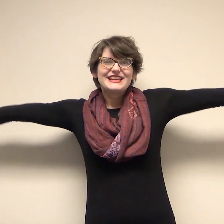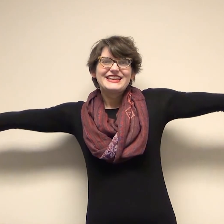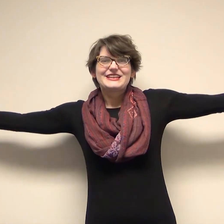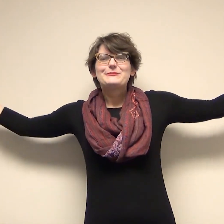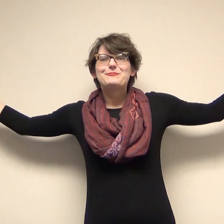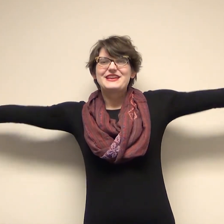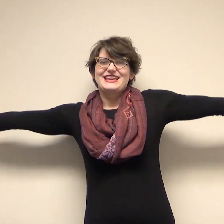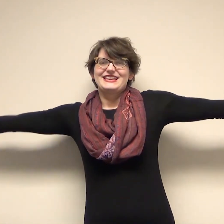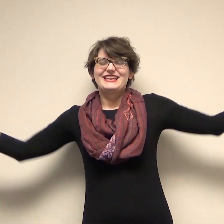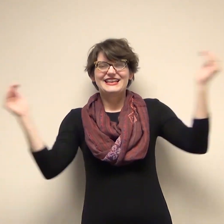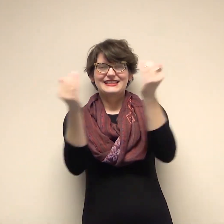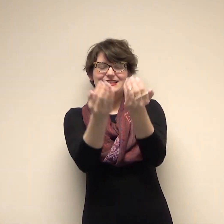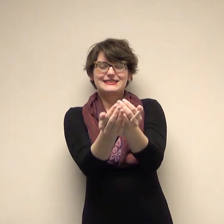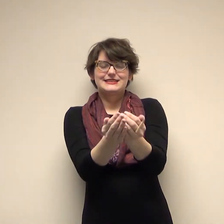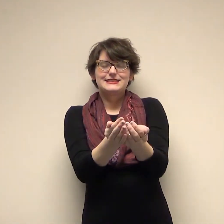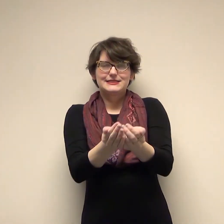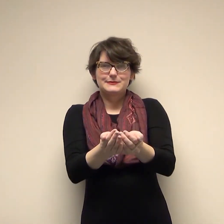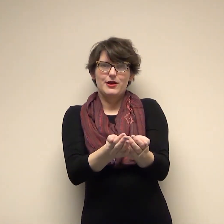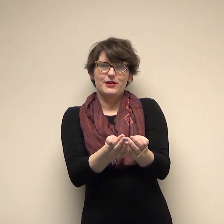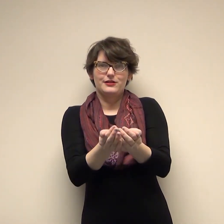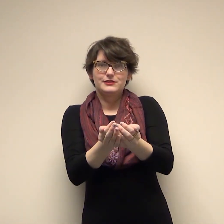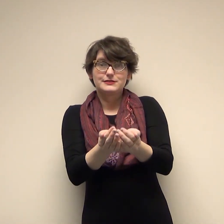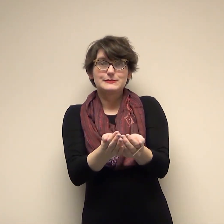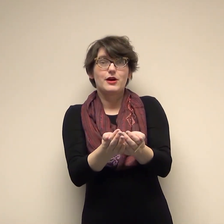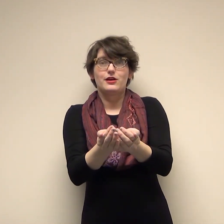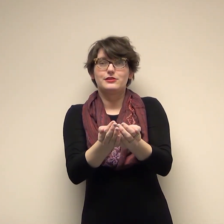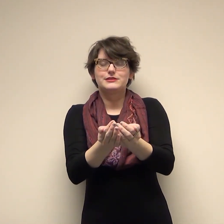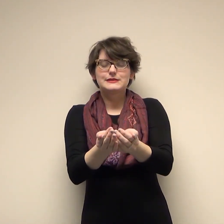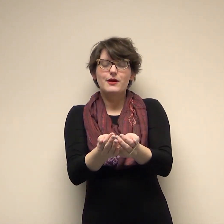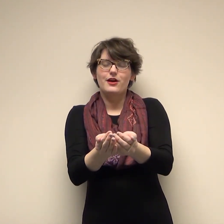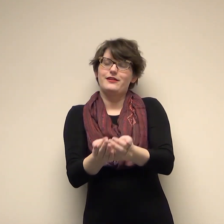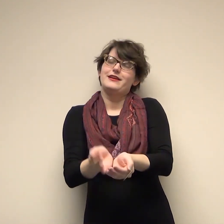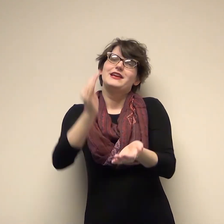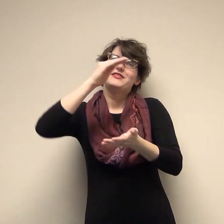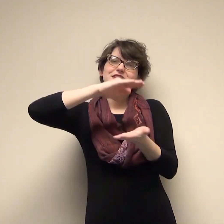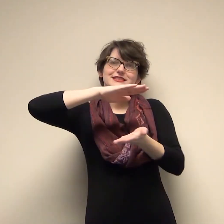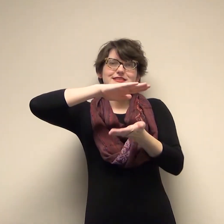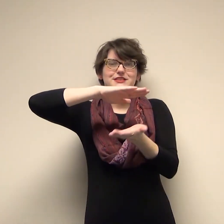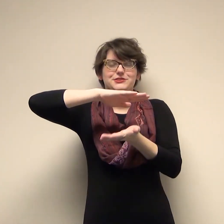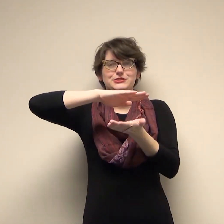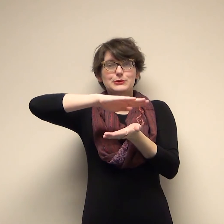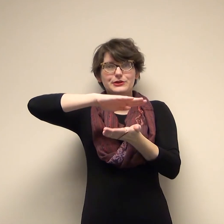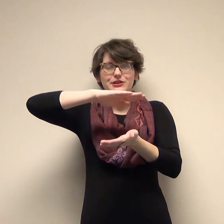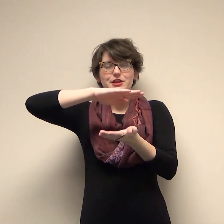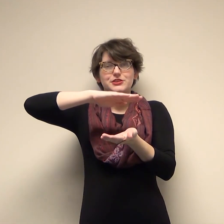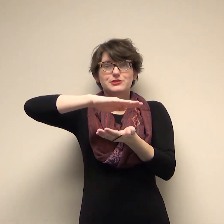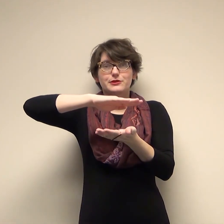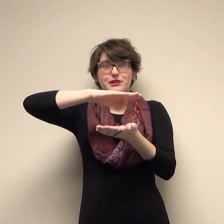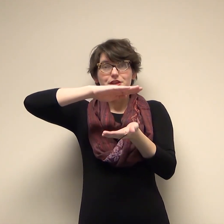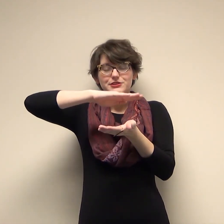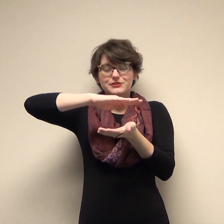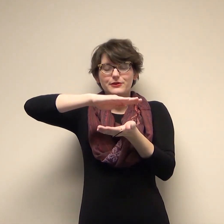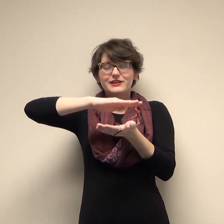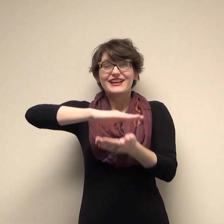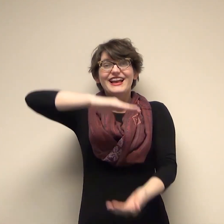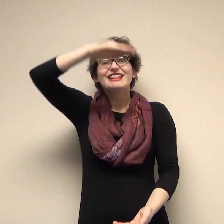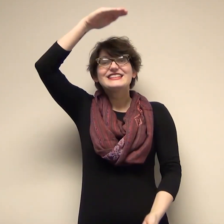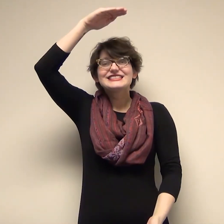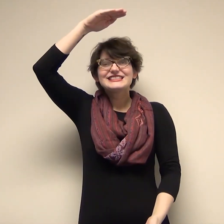big, big big. This is small, small, small. This is short, short, short. And this